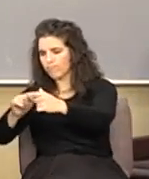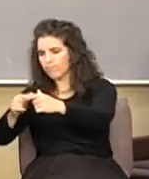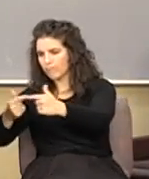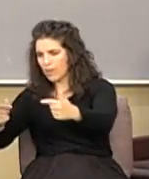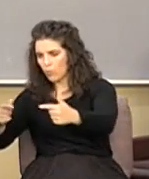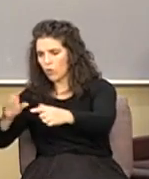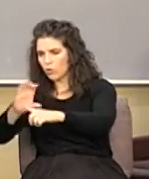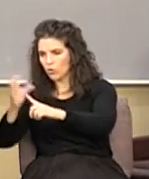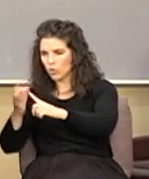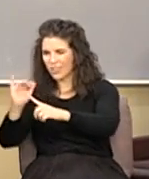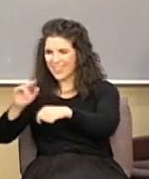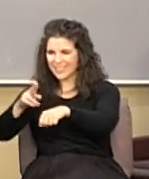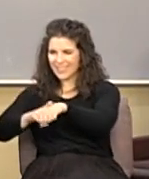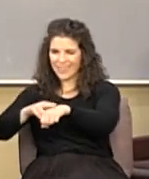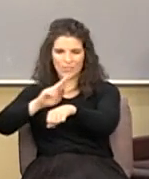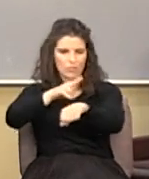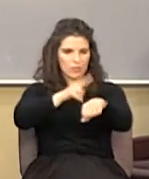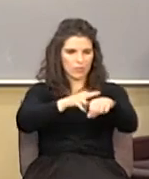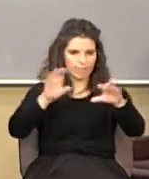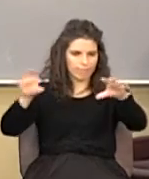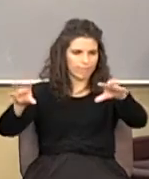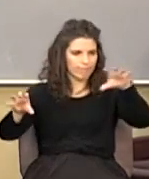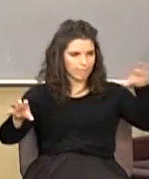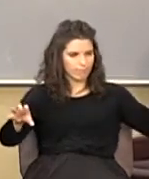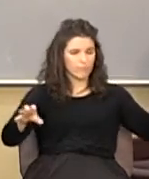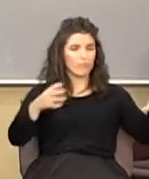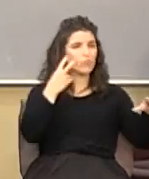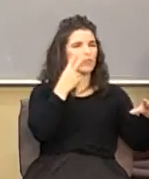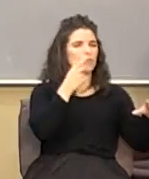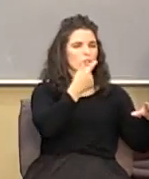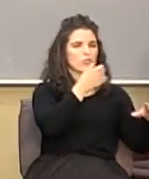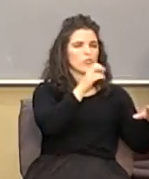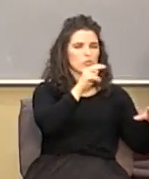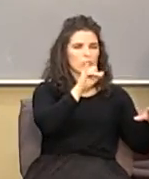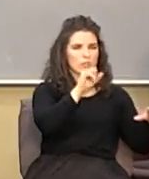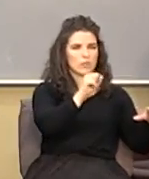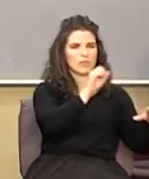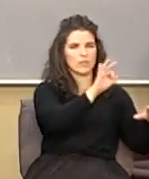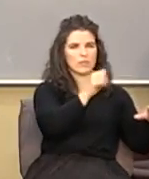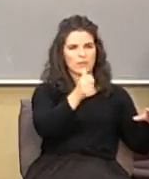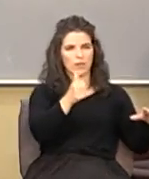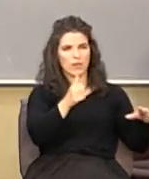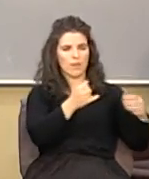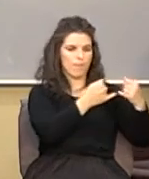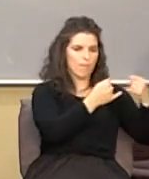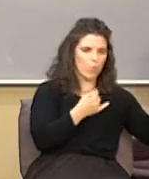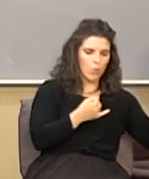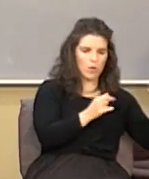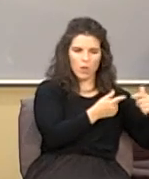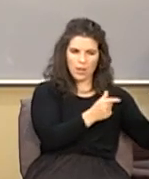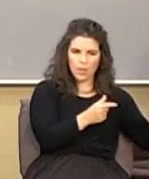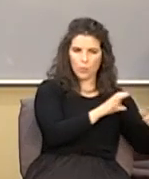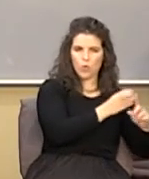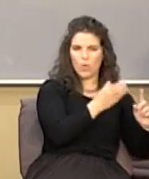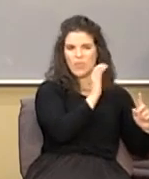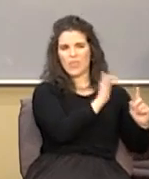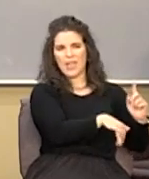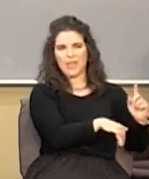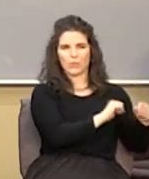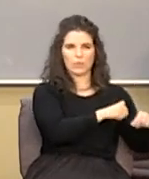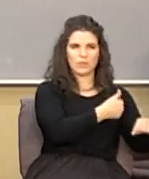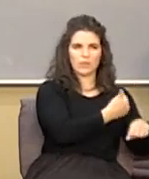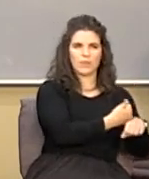established them in their nations when God established nationalism borders language and culture but they're all